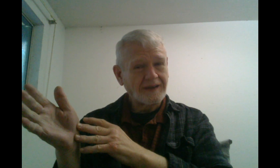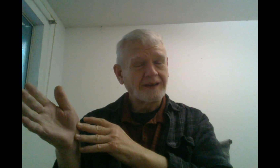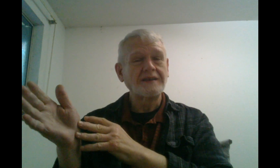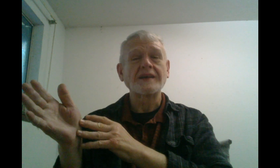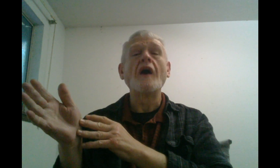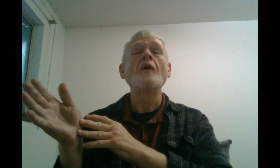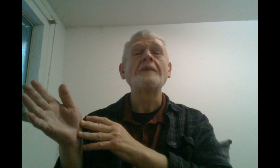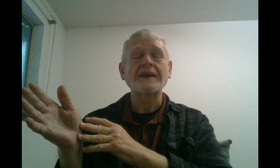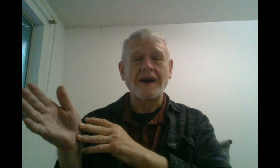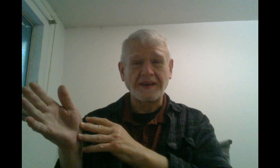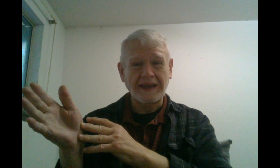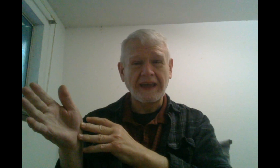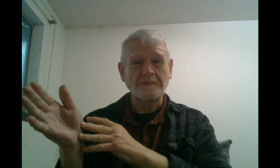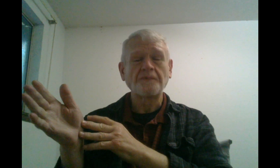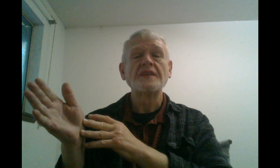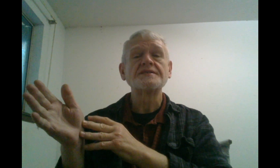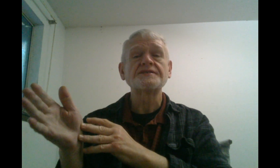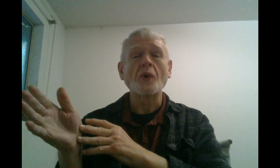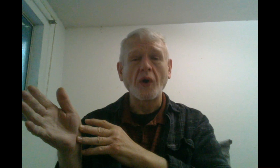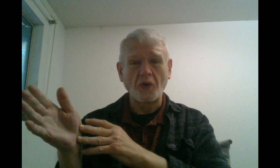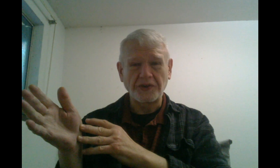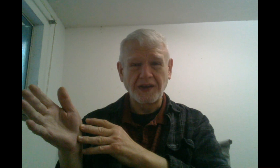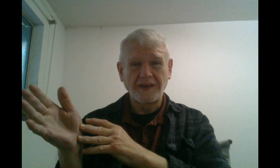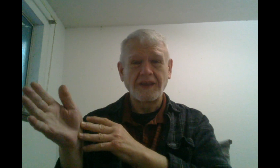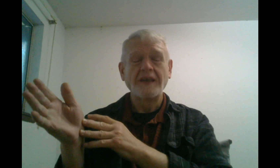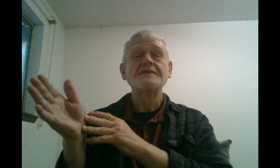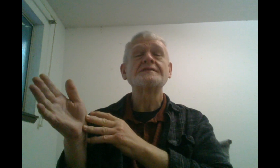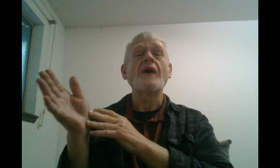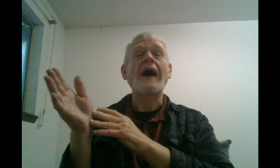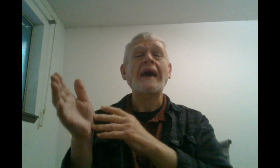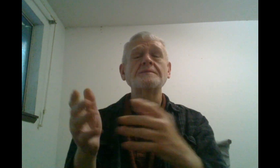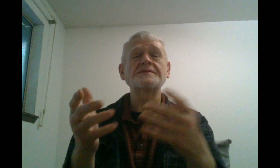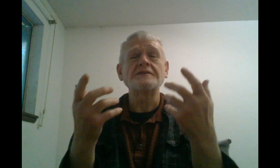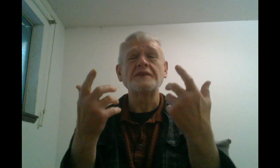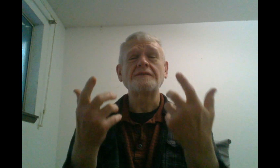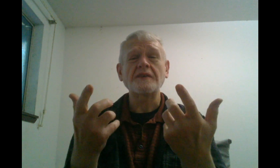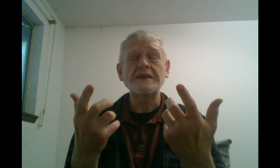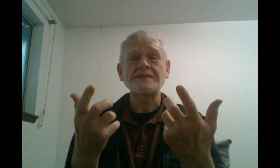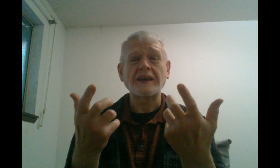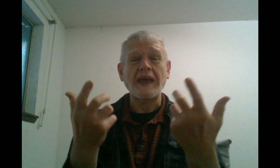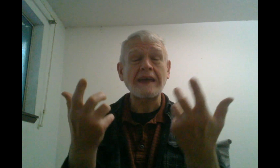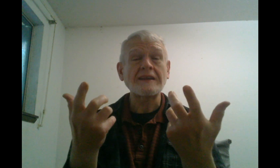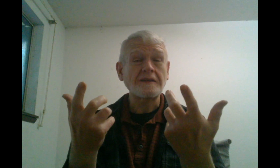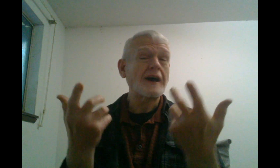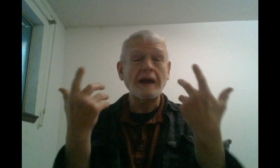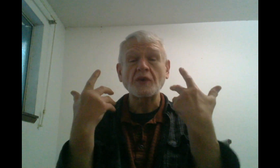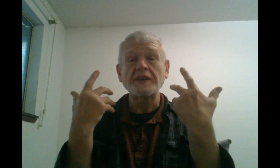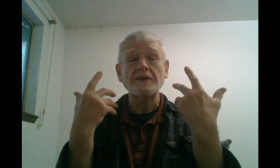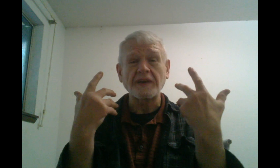I was, oh my god. Again, so cold. So, absolutely freezing. And I'm really good at